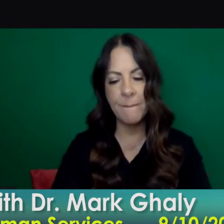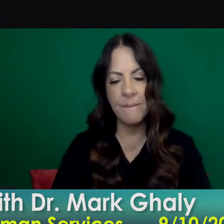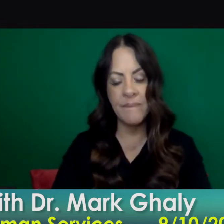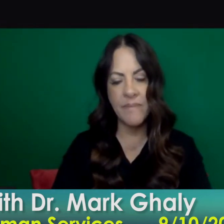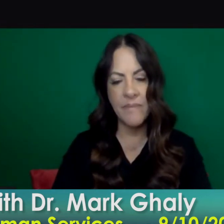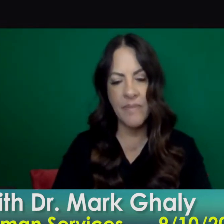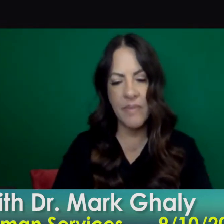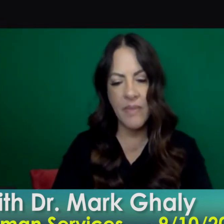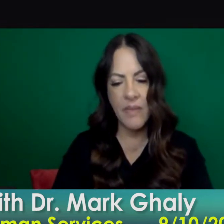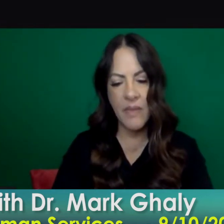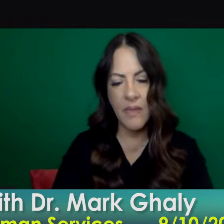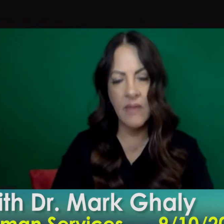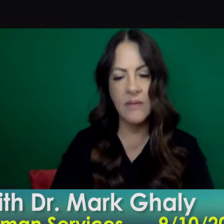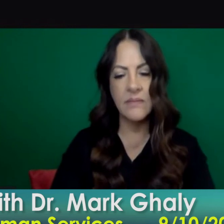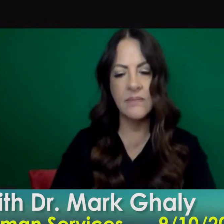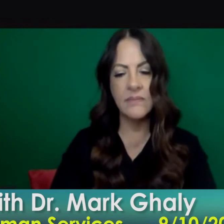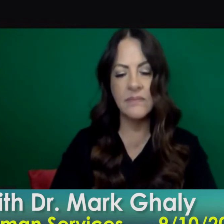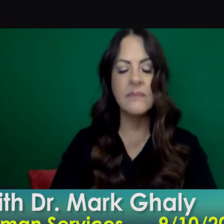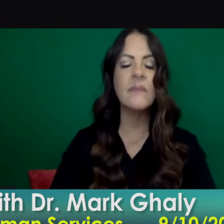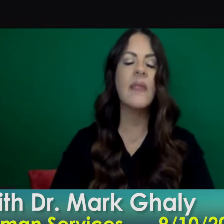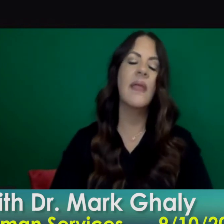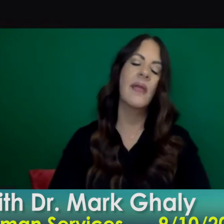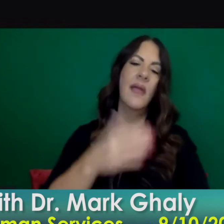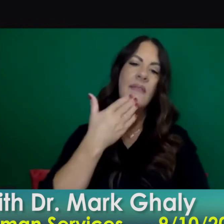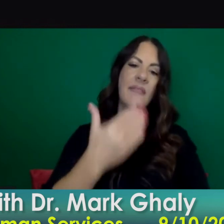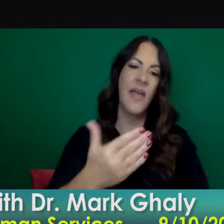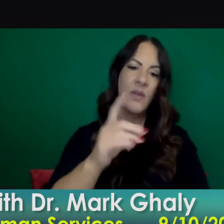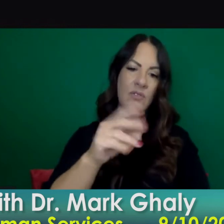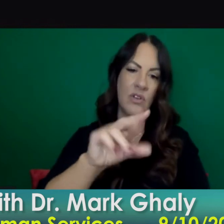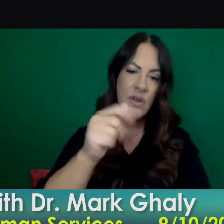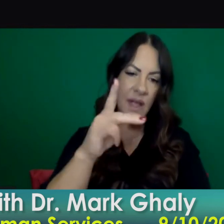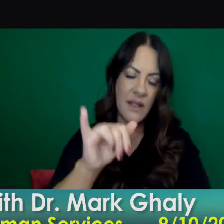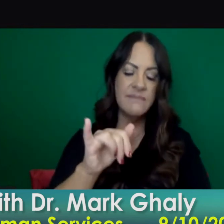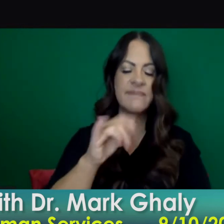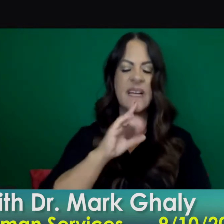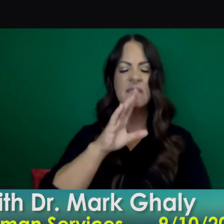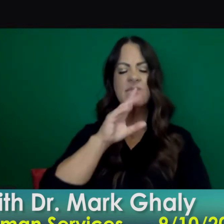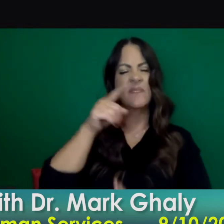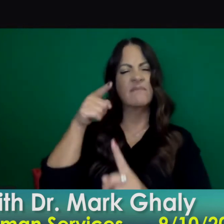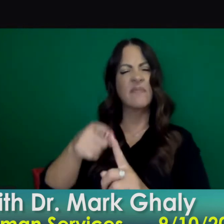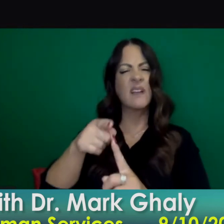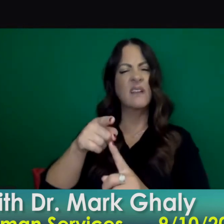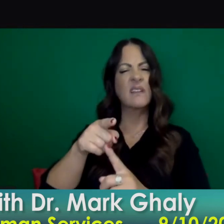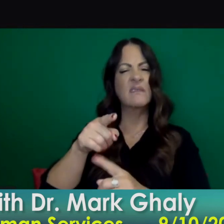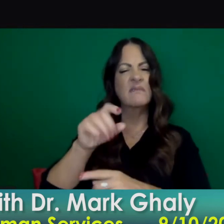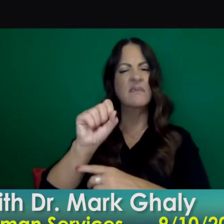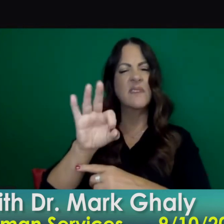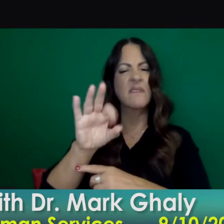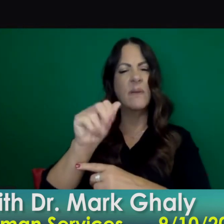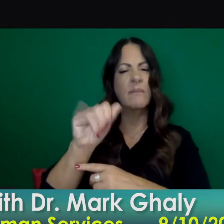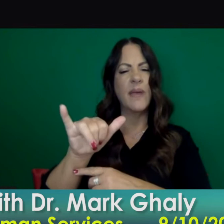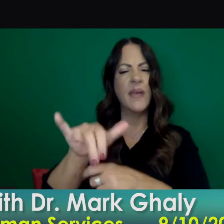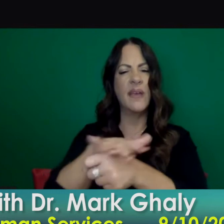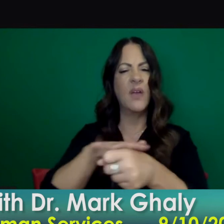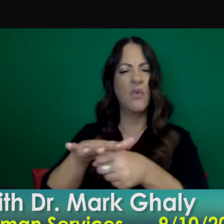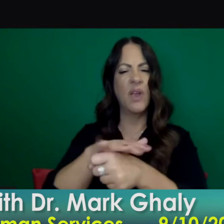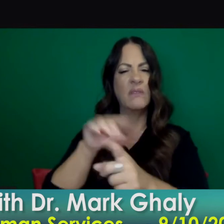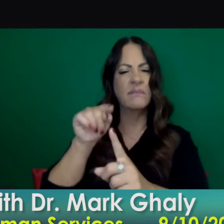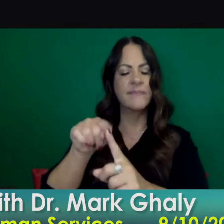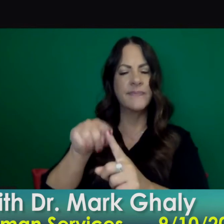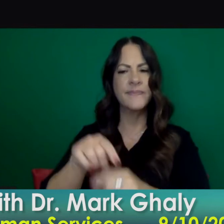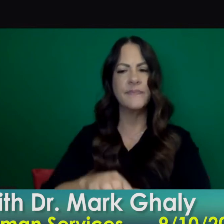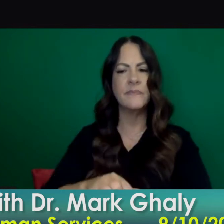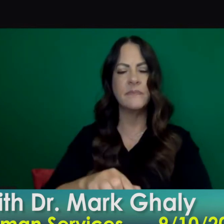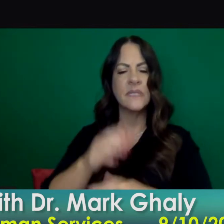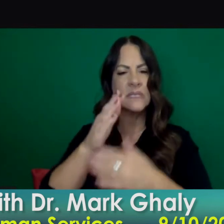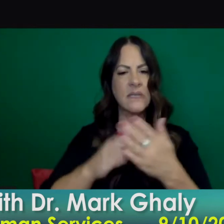thank you um dr galley um the bay area specific to the bay area has shown counties uh have